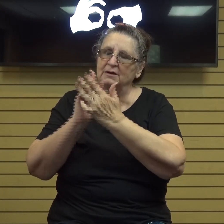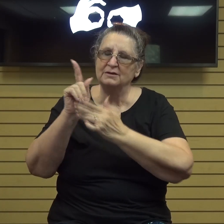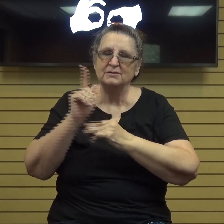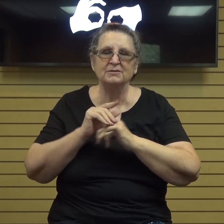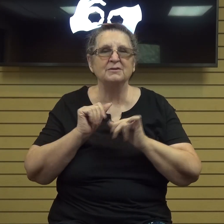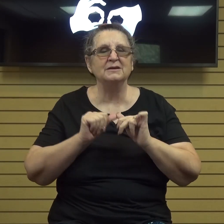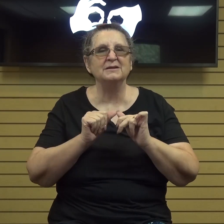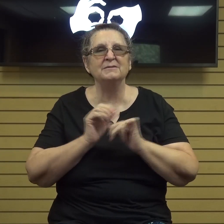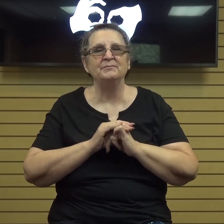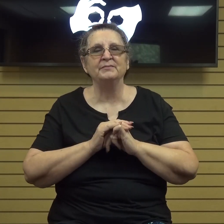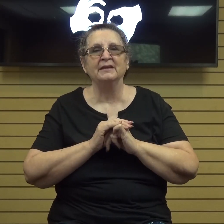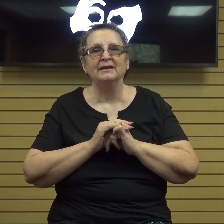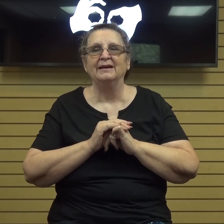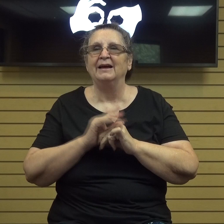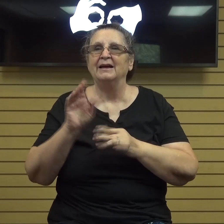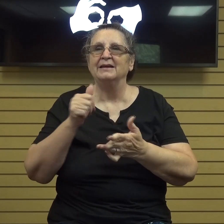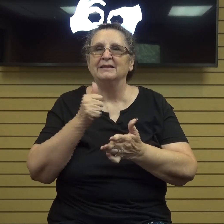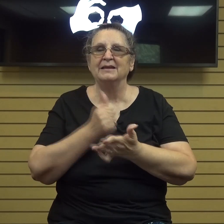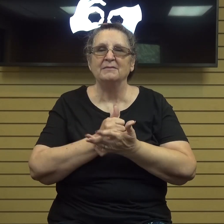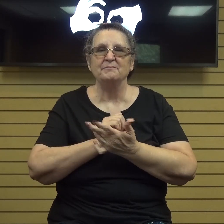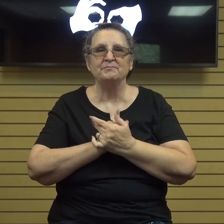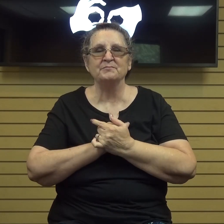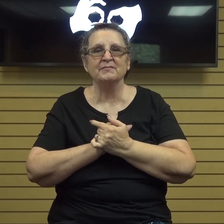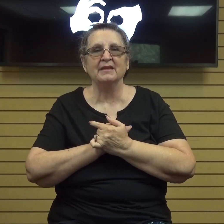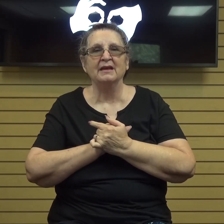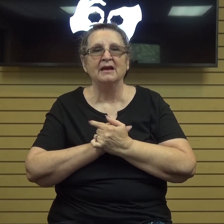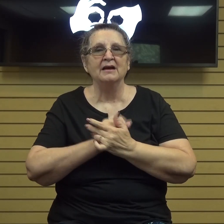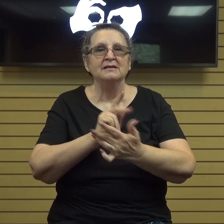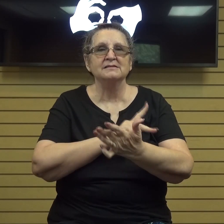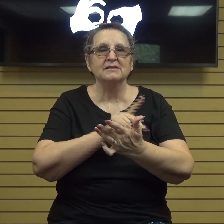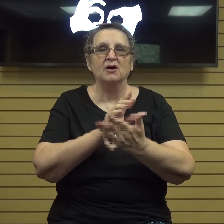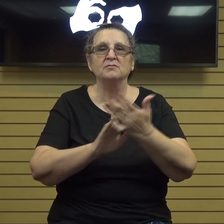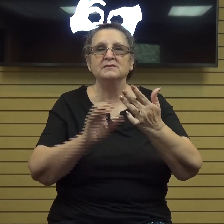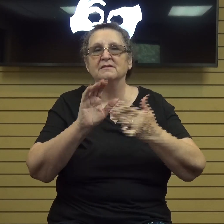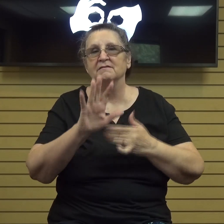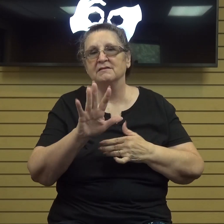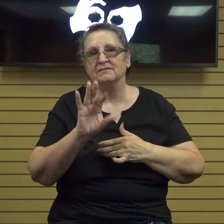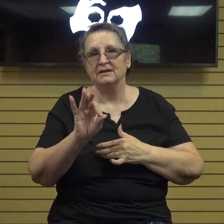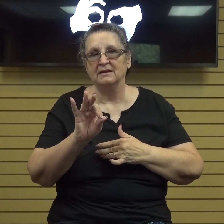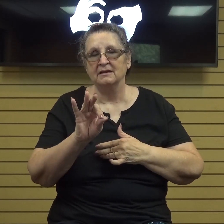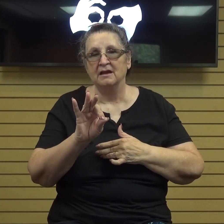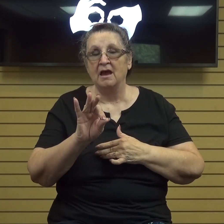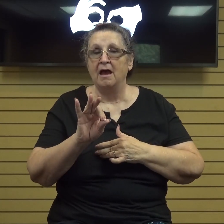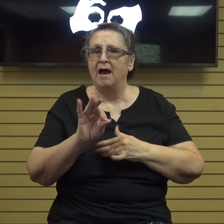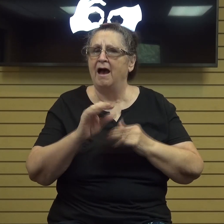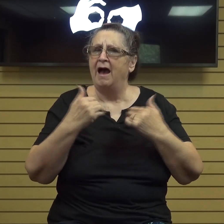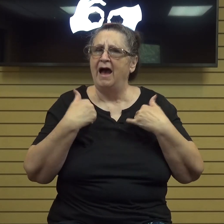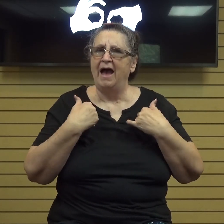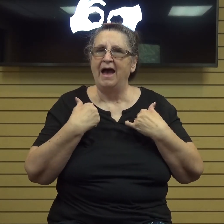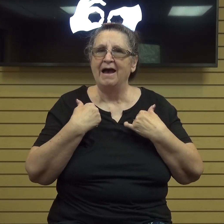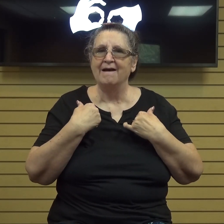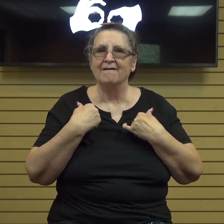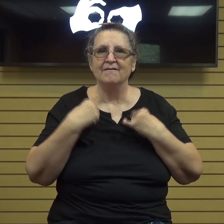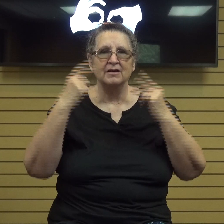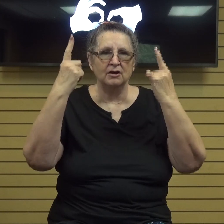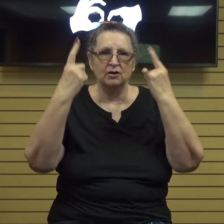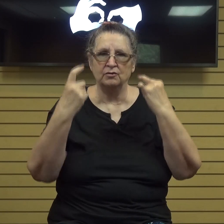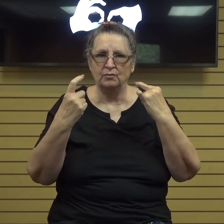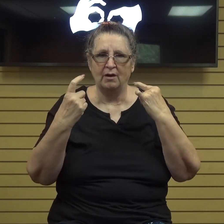be in psalms 59 do you ever have a trial that just seems to take the wind from your sails take all your energy